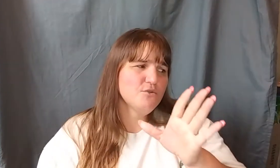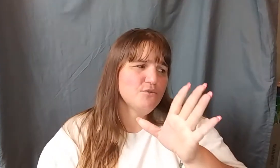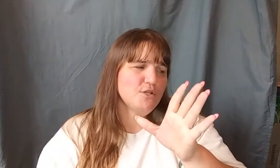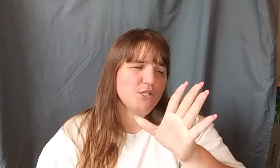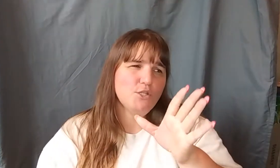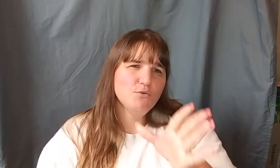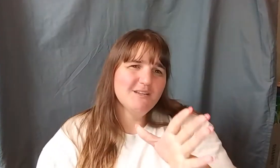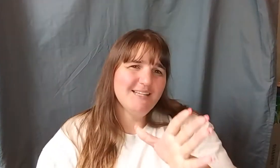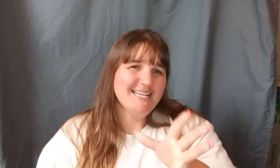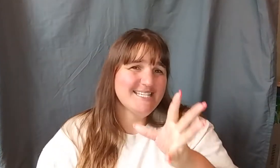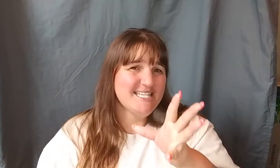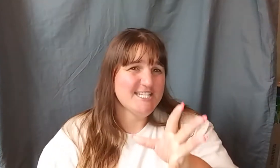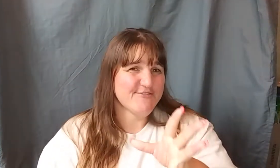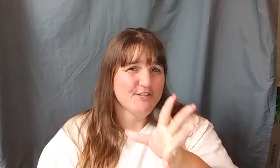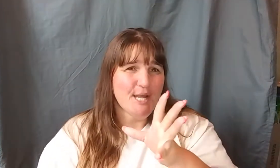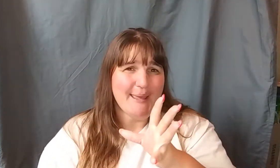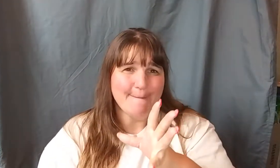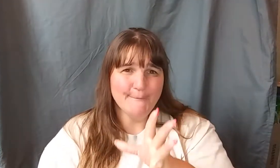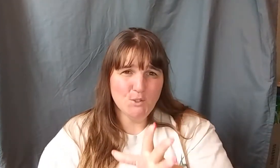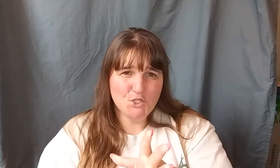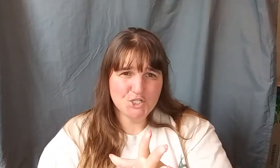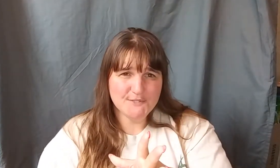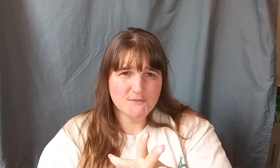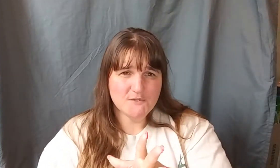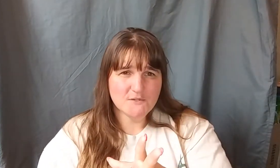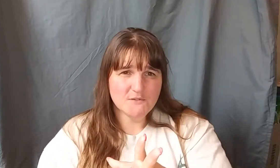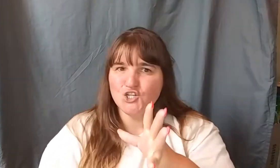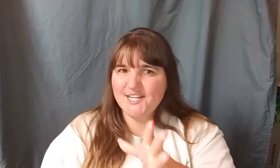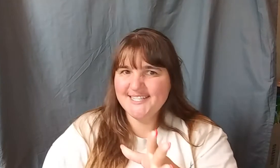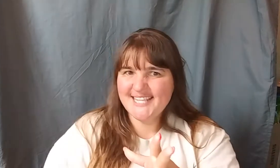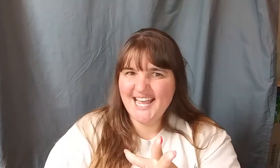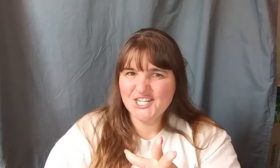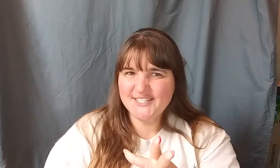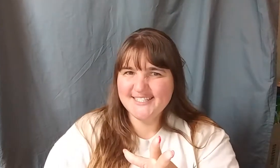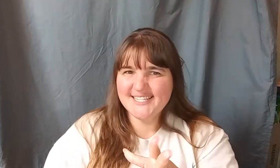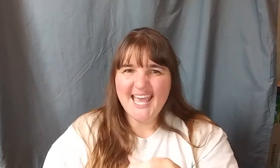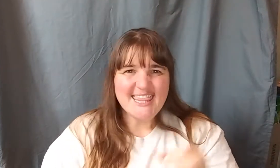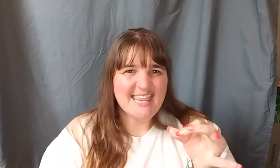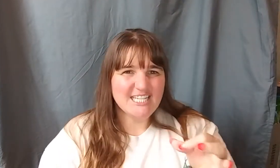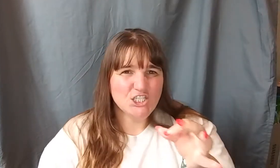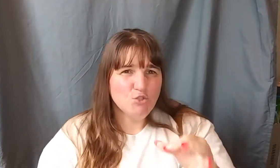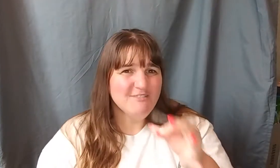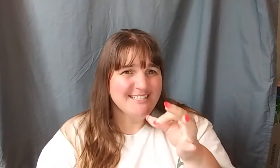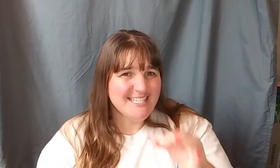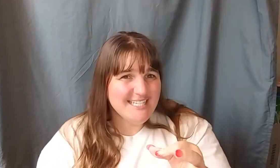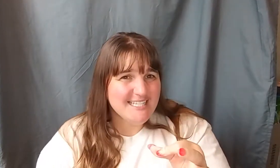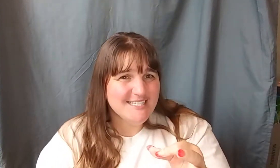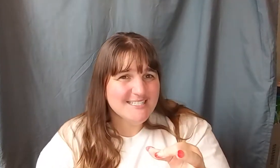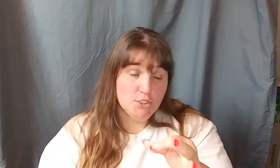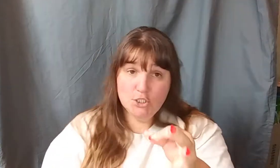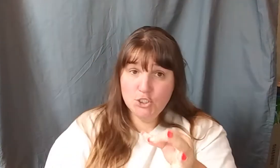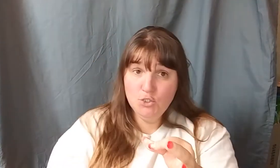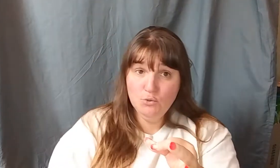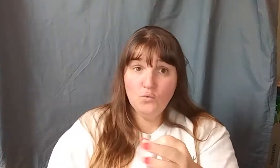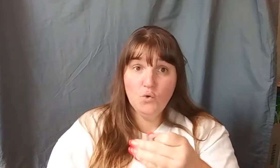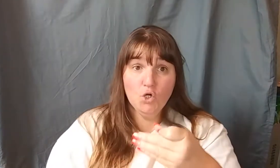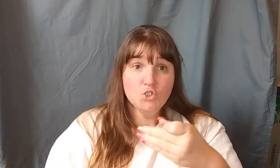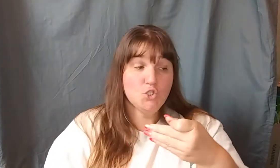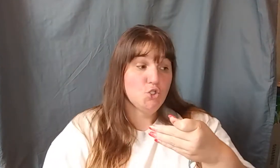utilize different emotions, transactions that you need to do or to